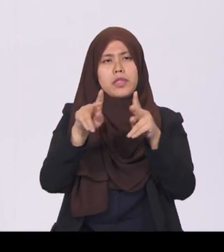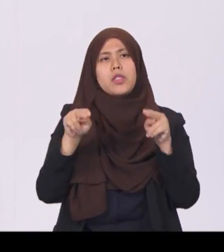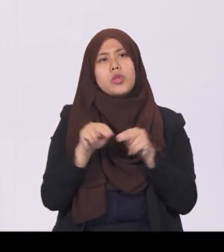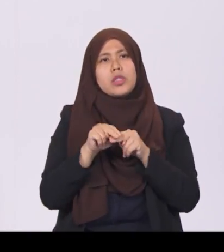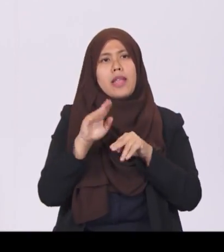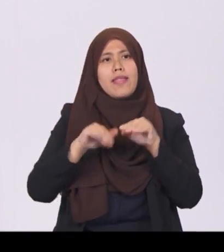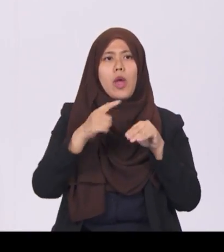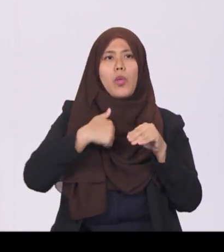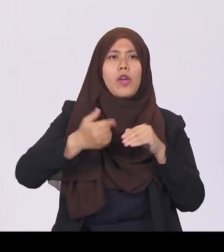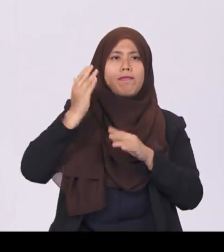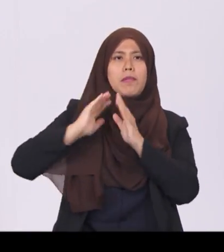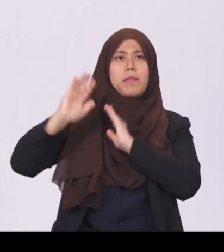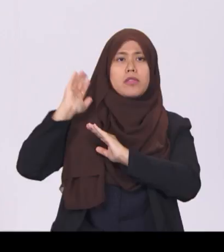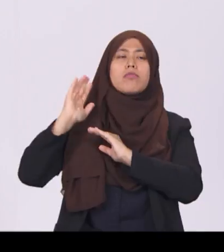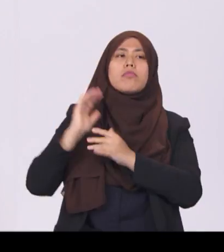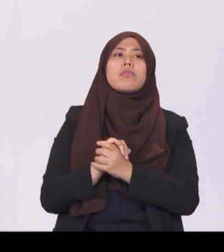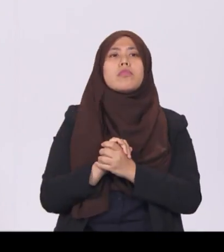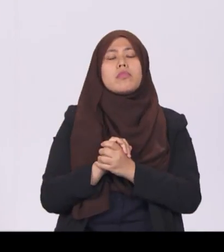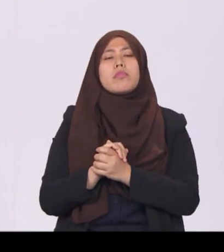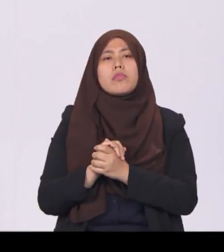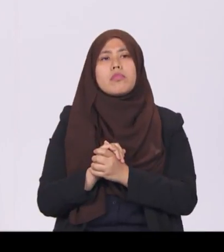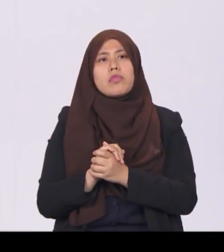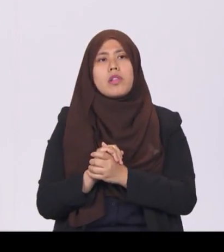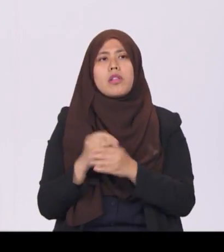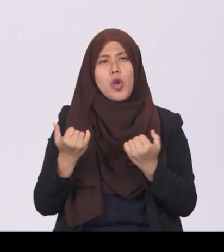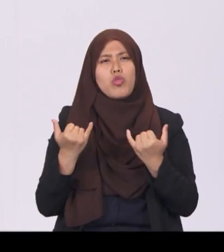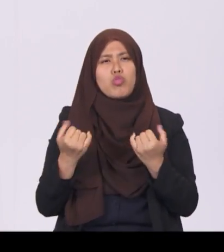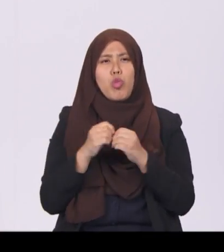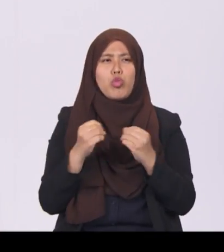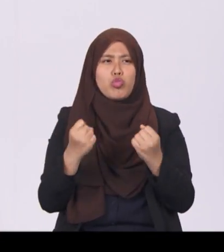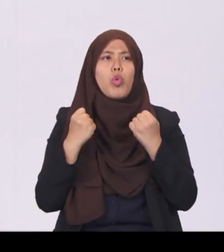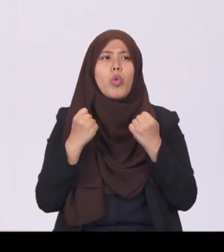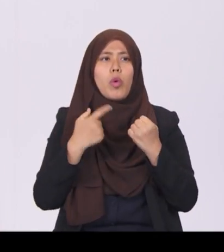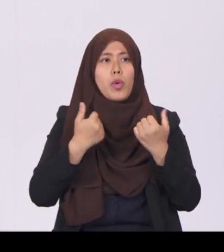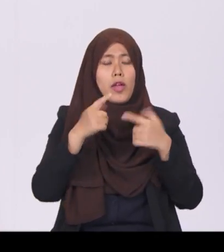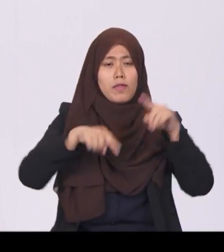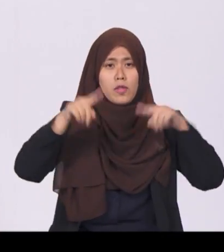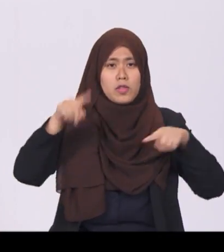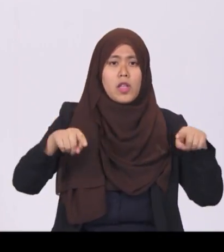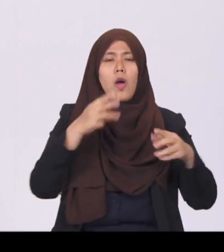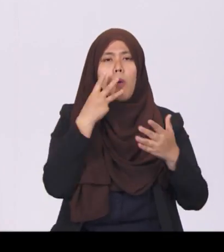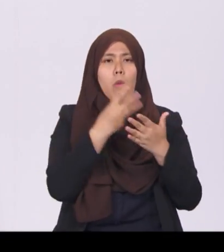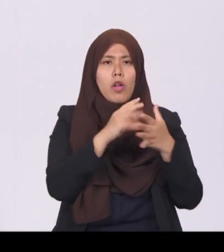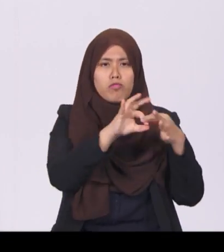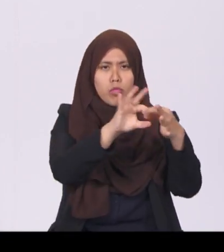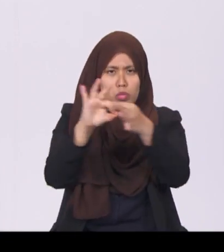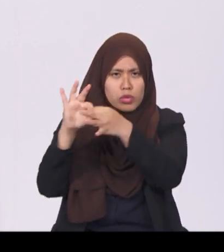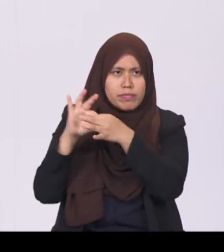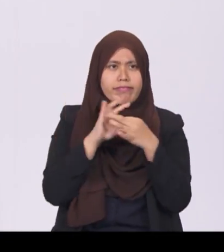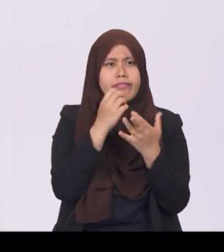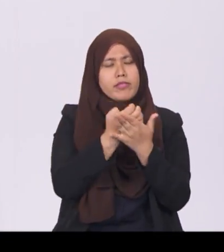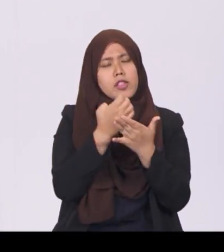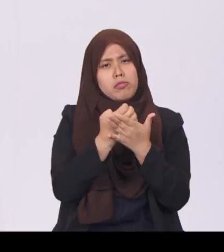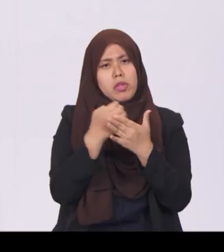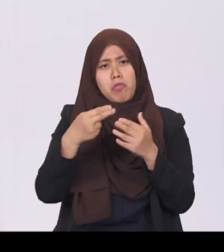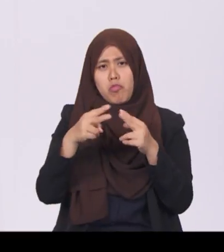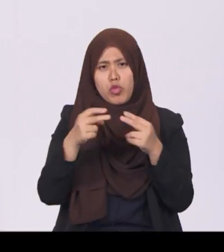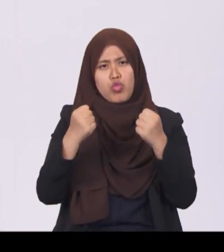have been in the past. We have a diversified and well-connected economy, a highly motivated and educated